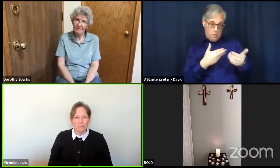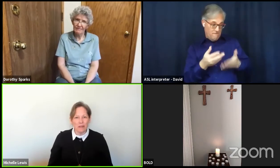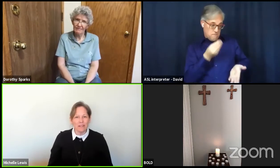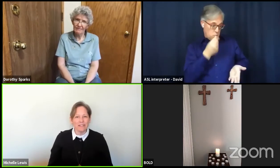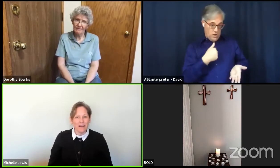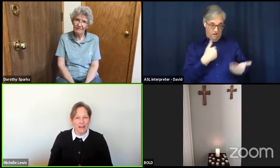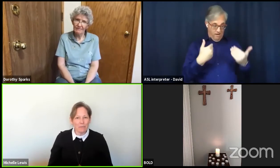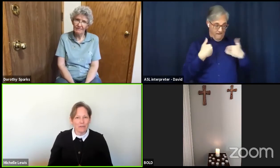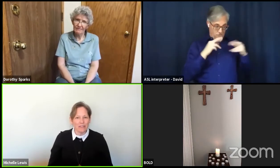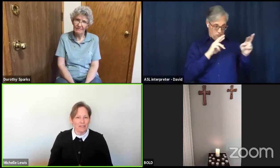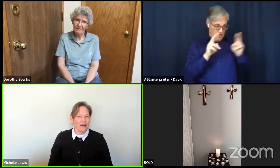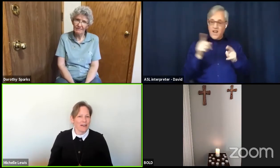time with us.